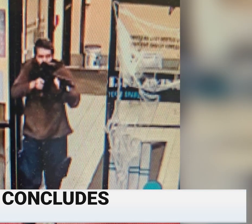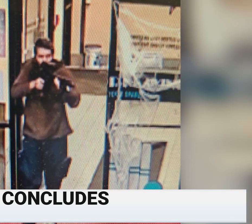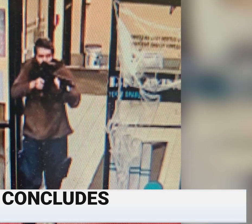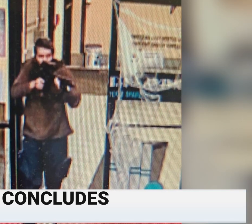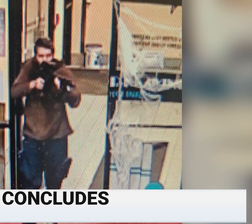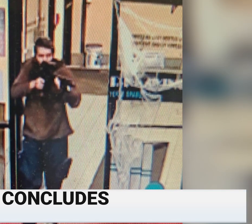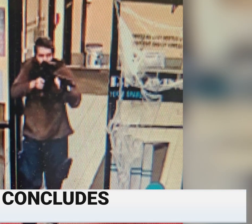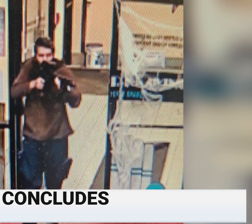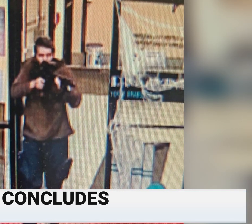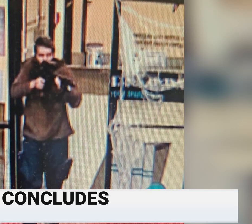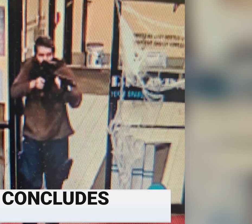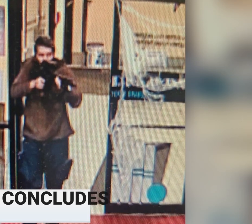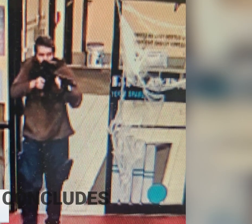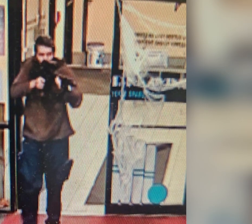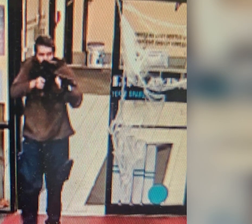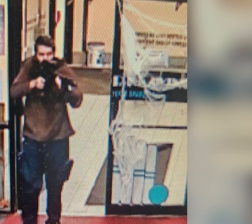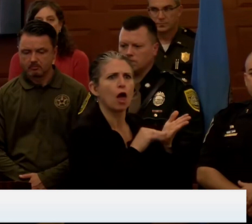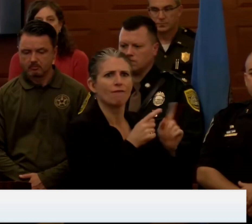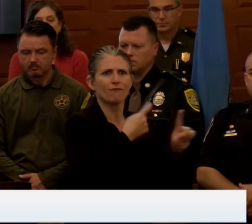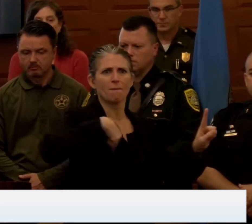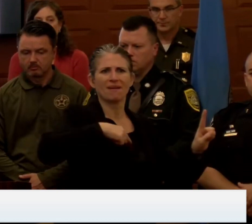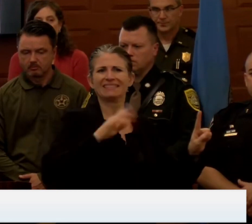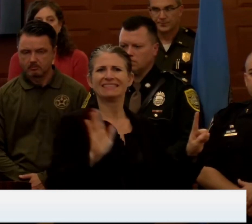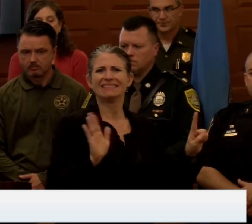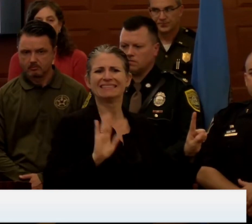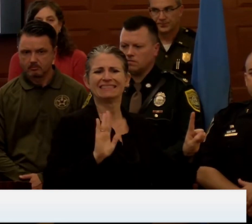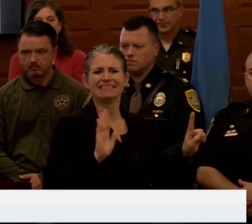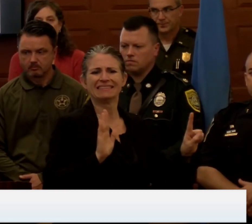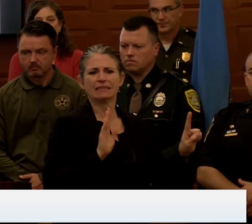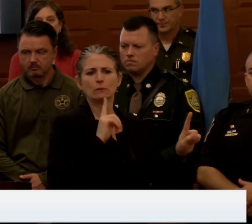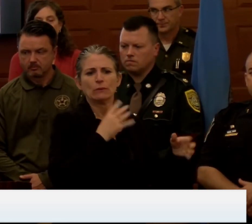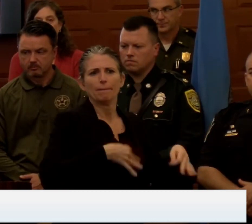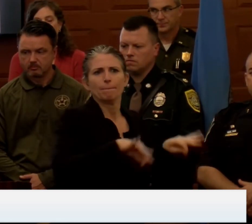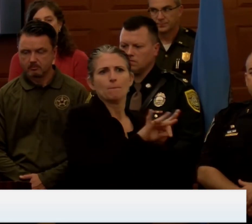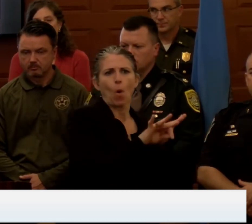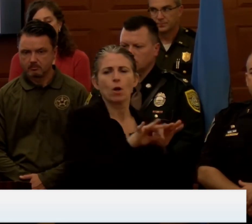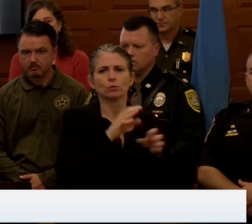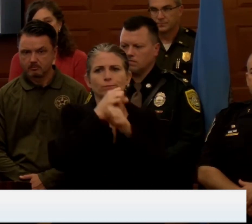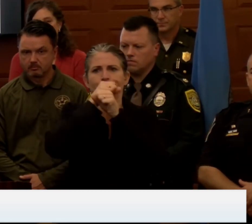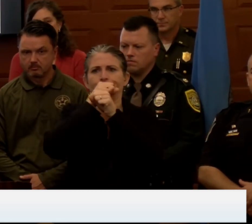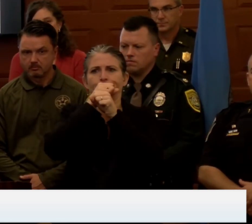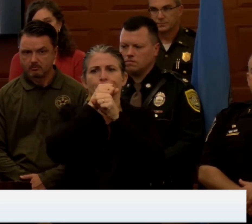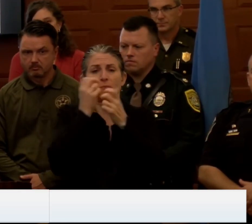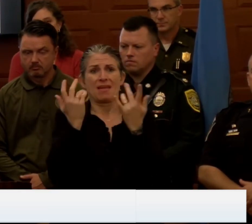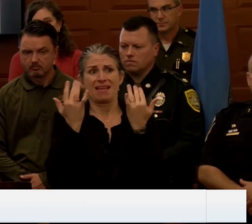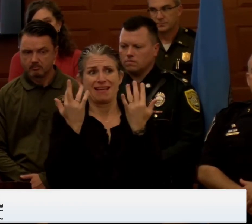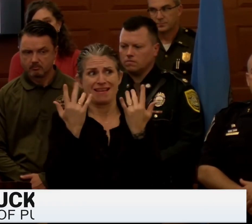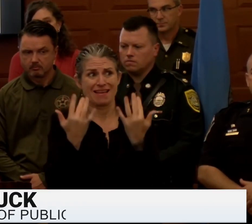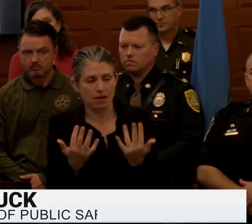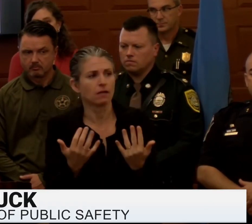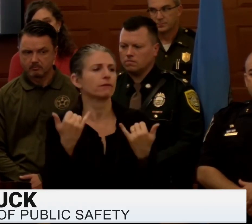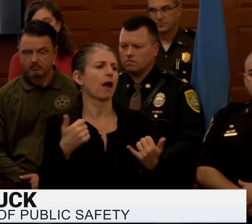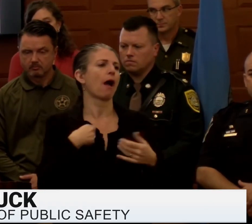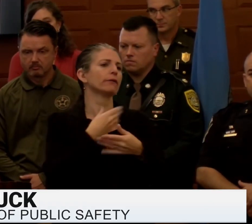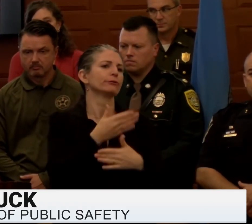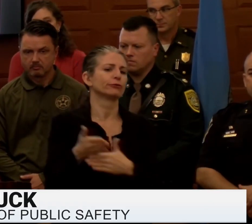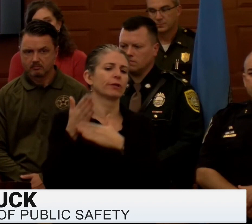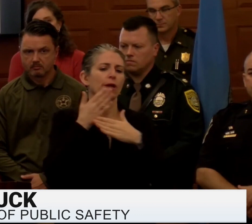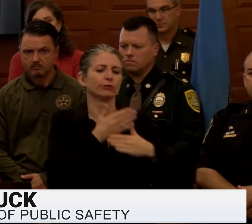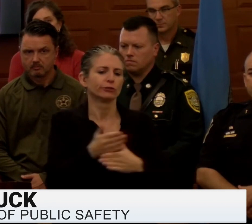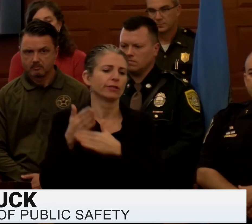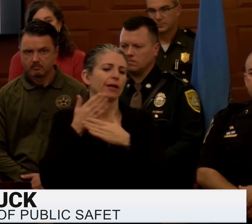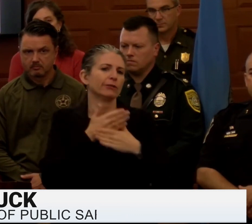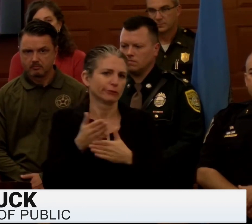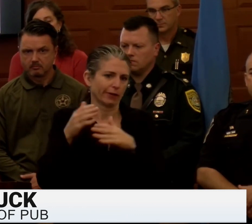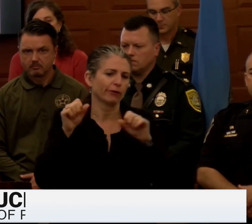City Hall once again. We were certainly concerned right into the last second that we didn't know what this individual was going to do next or where he was